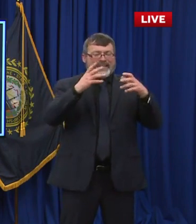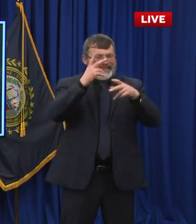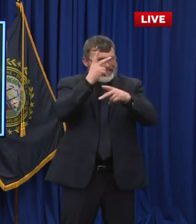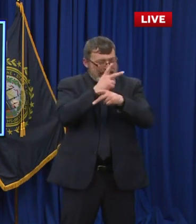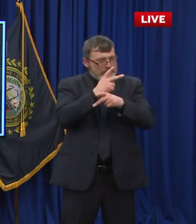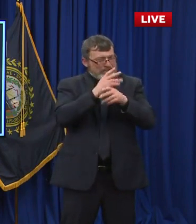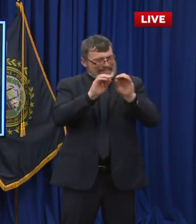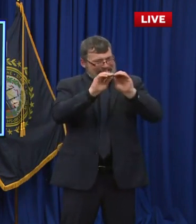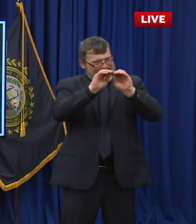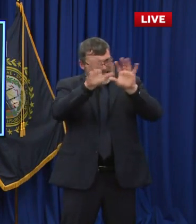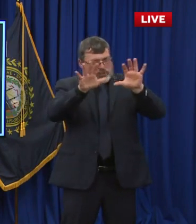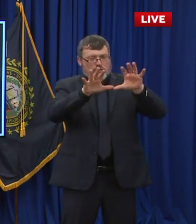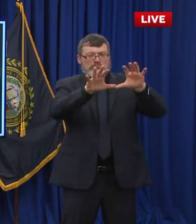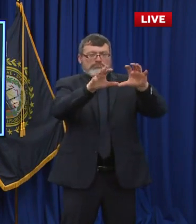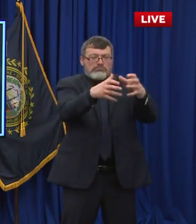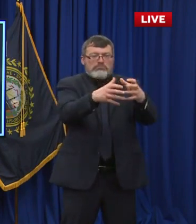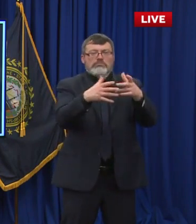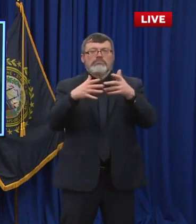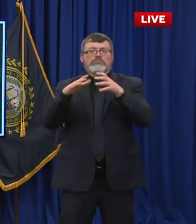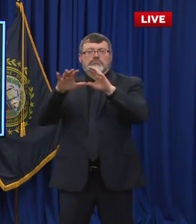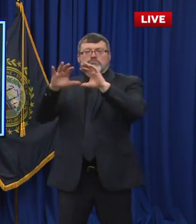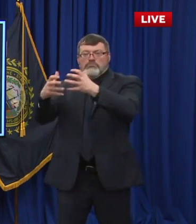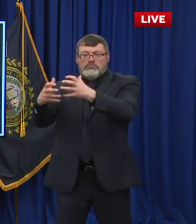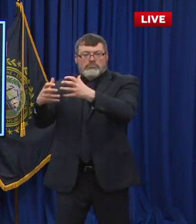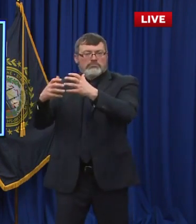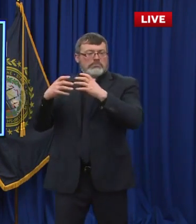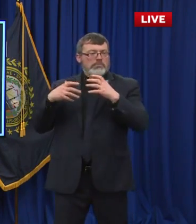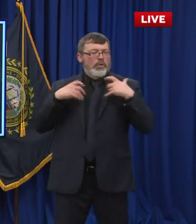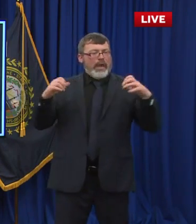will, to move in into this newer and much more efficient system.